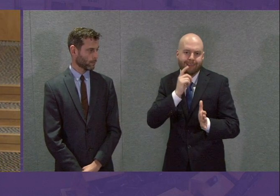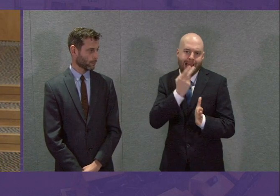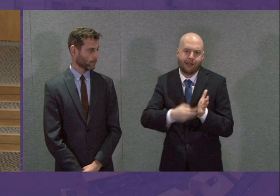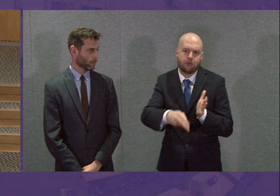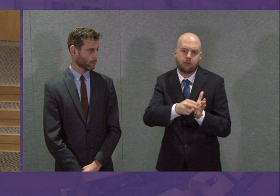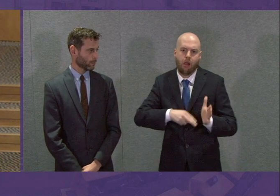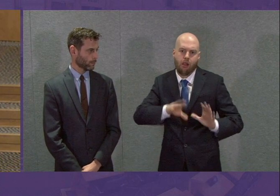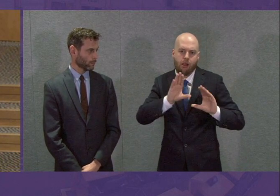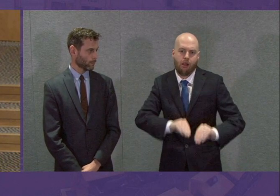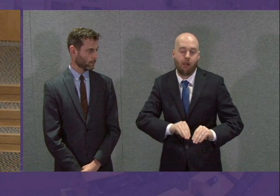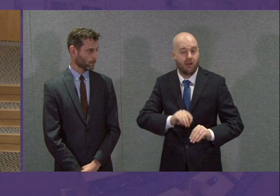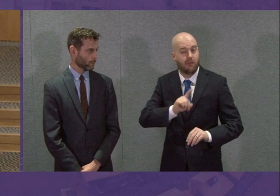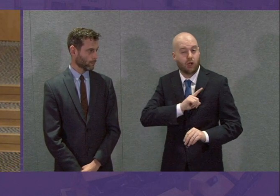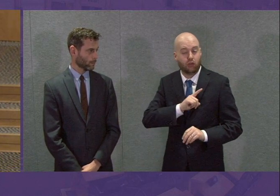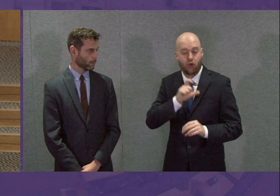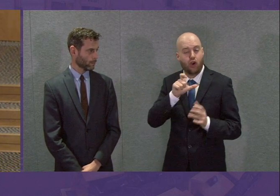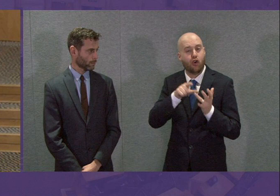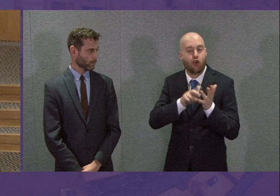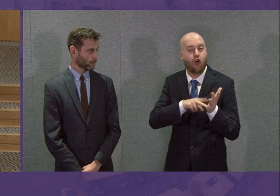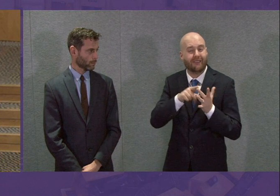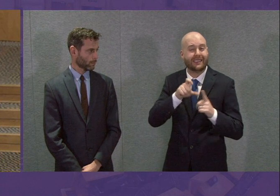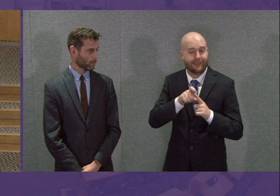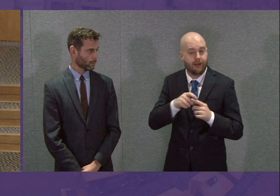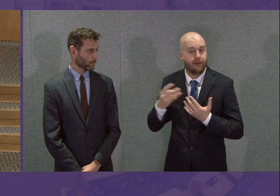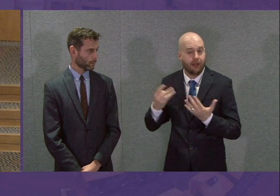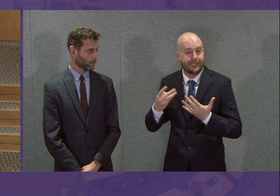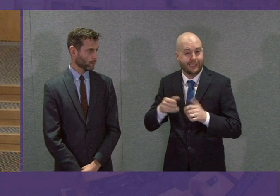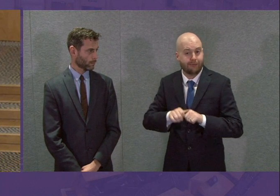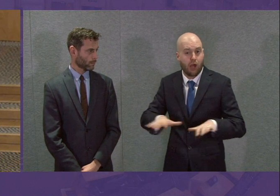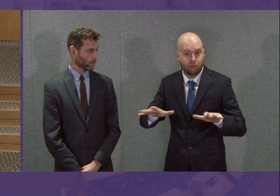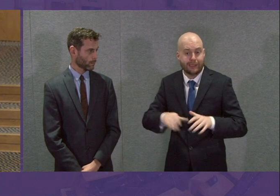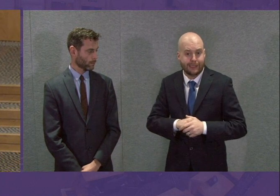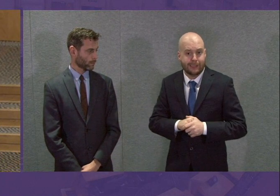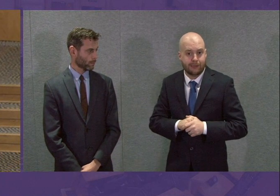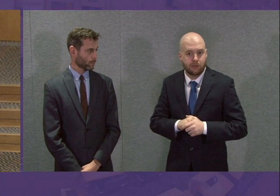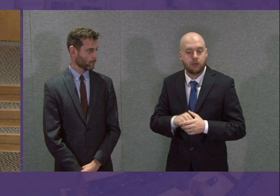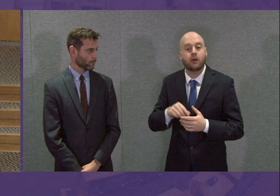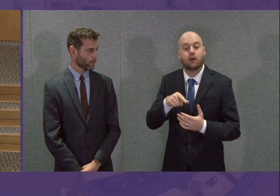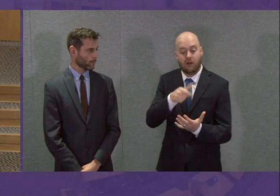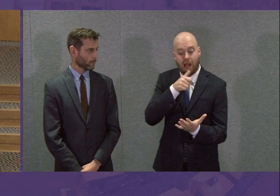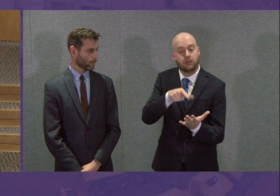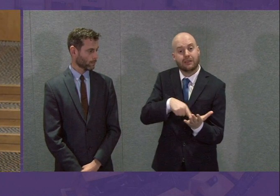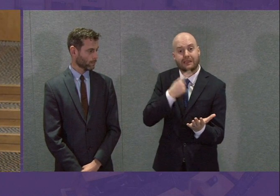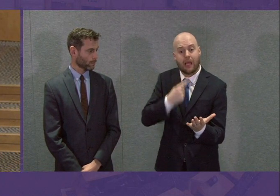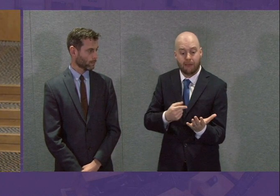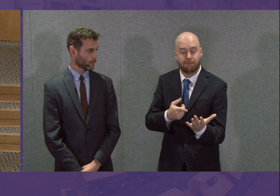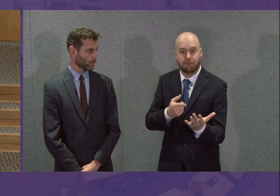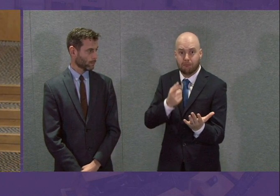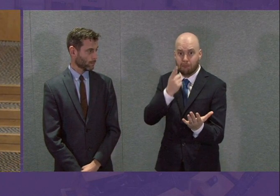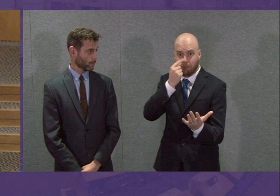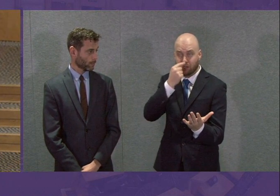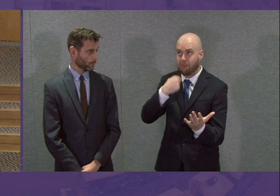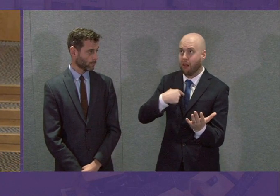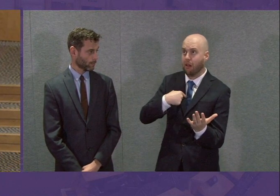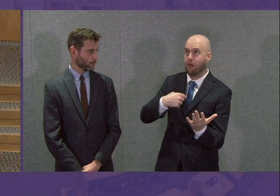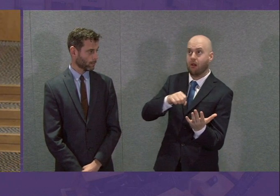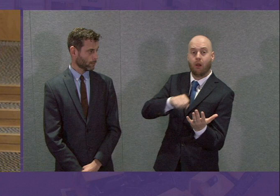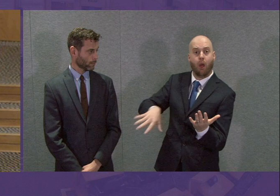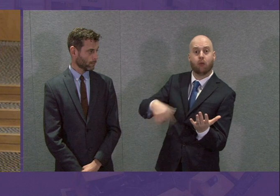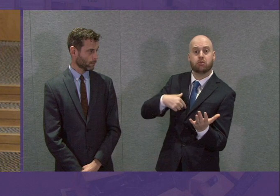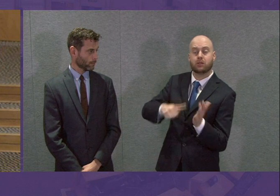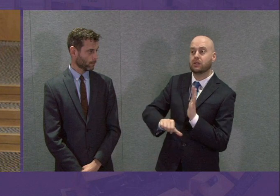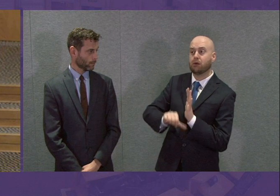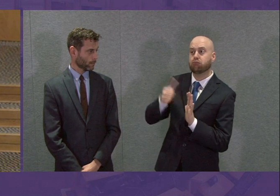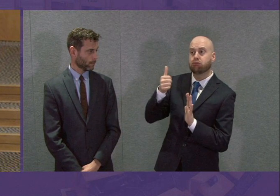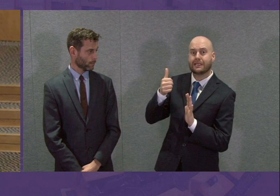As you can see, I might not get the surgery I require to save my life. I would like to live a bit